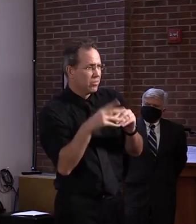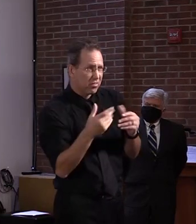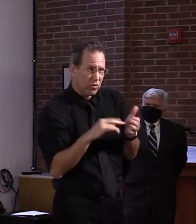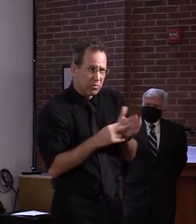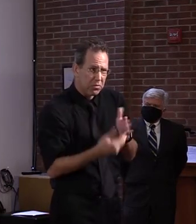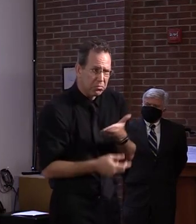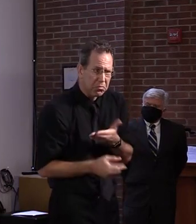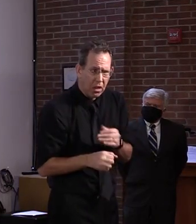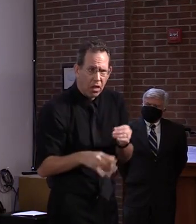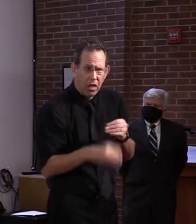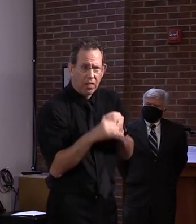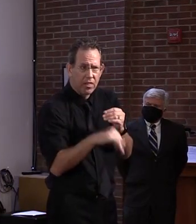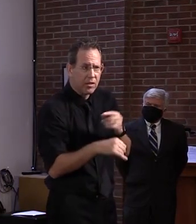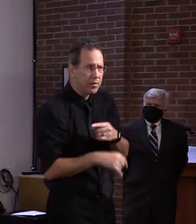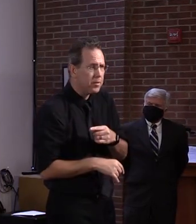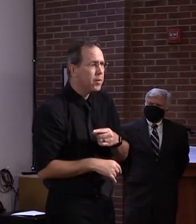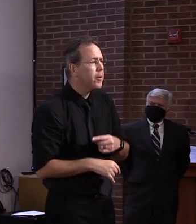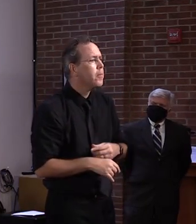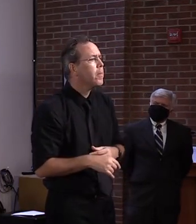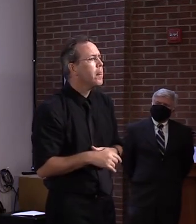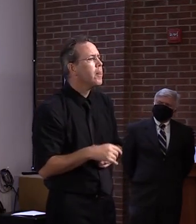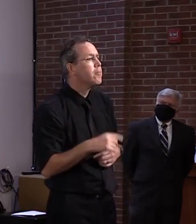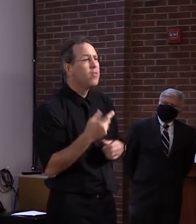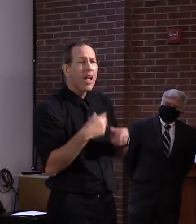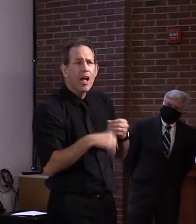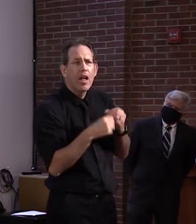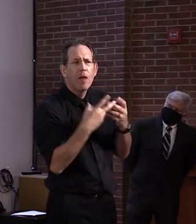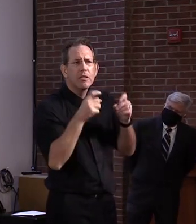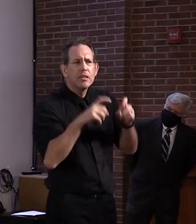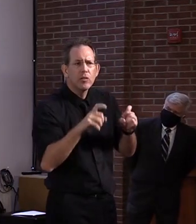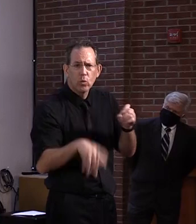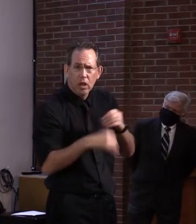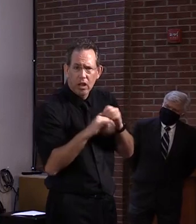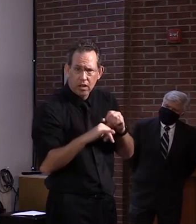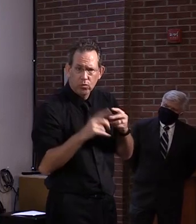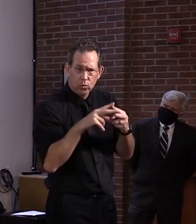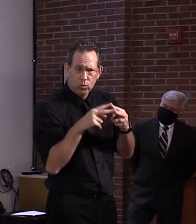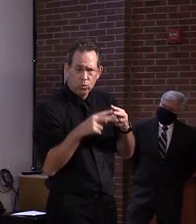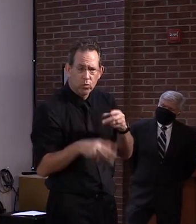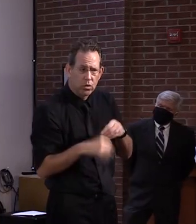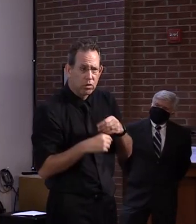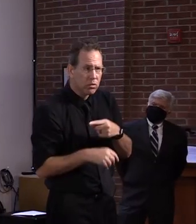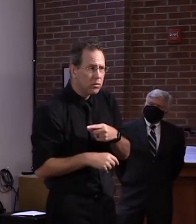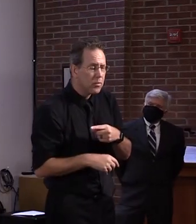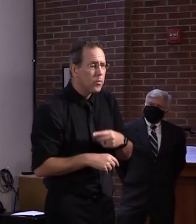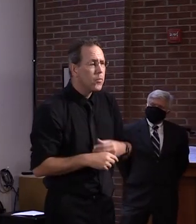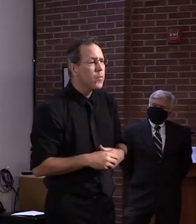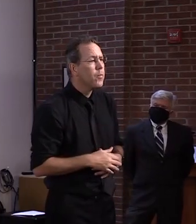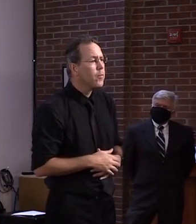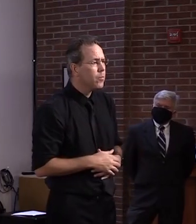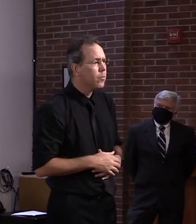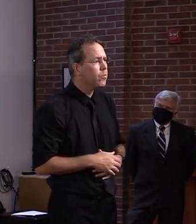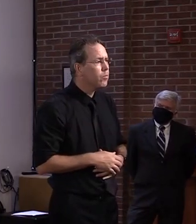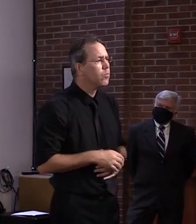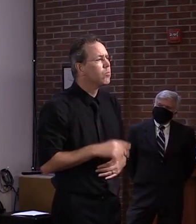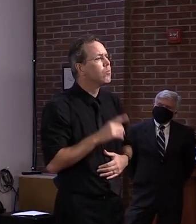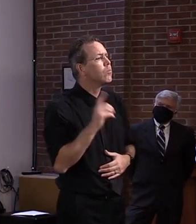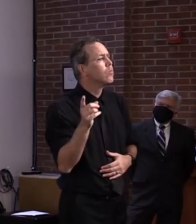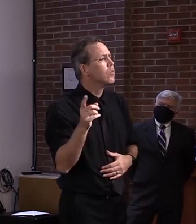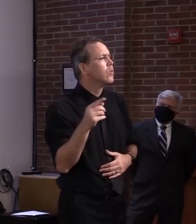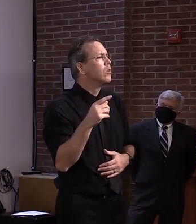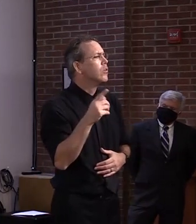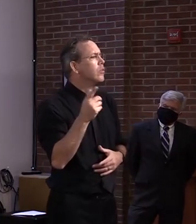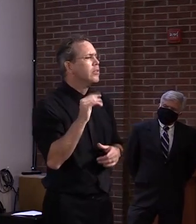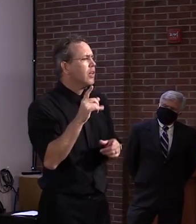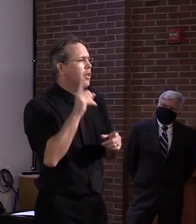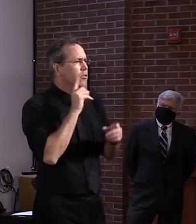as the Governor and Secretary French just detailed, uh, we're in ongoing discussions about just those kinds of details right now. So, we'll